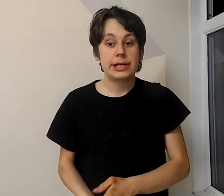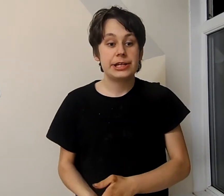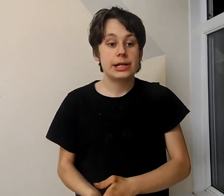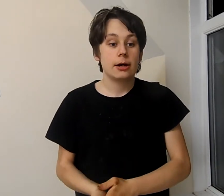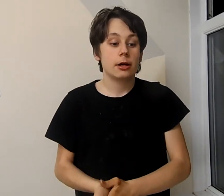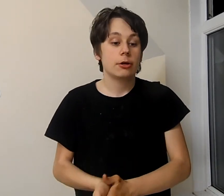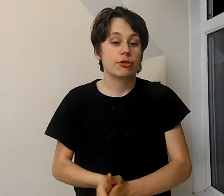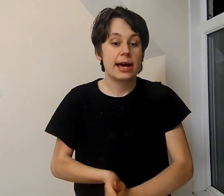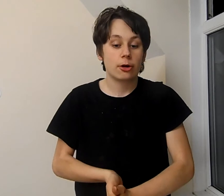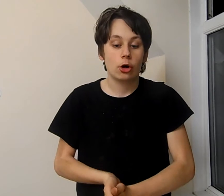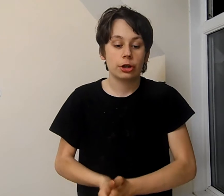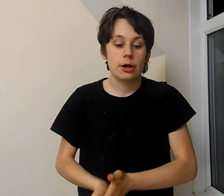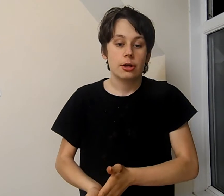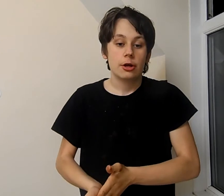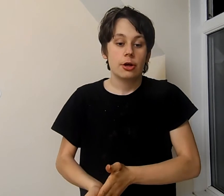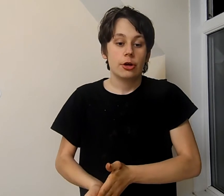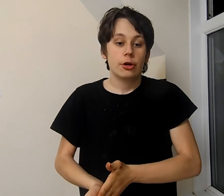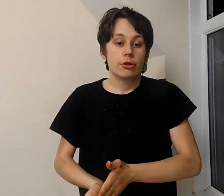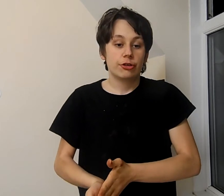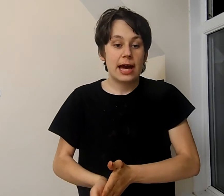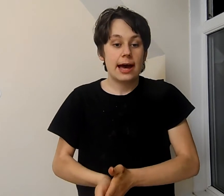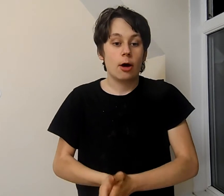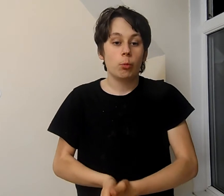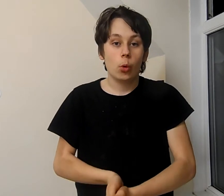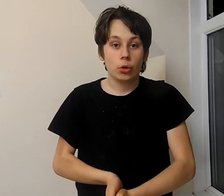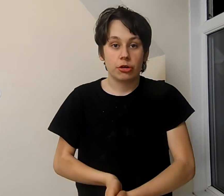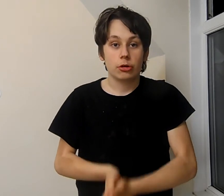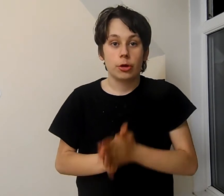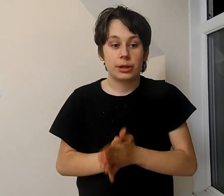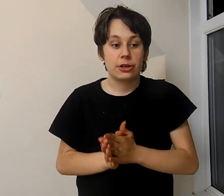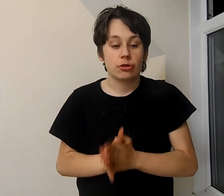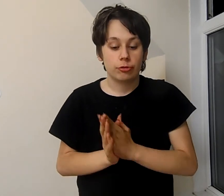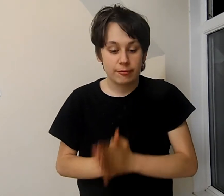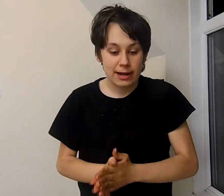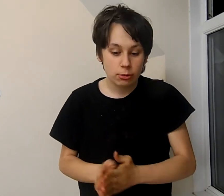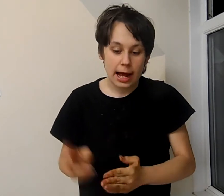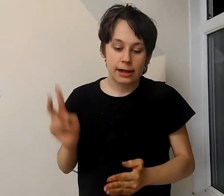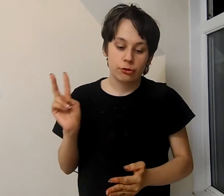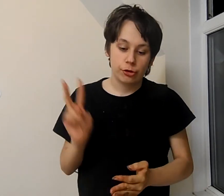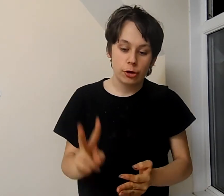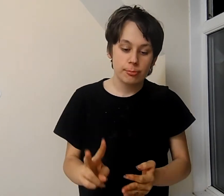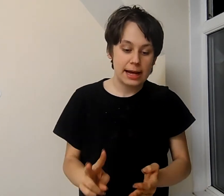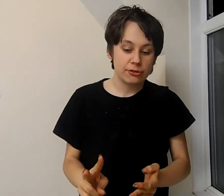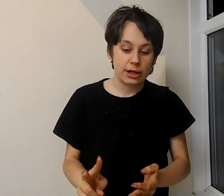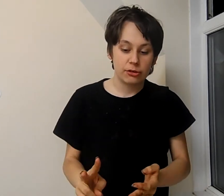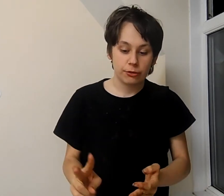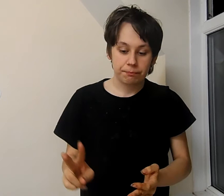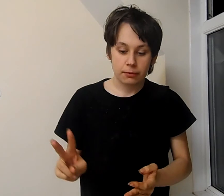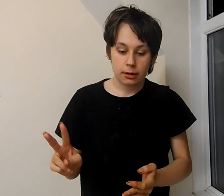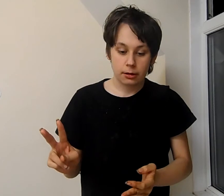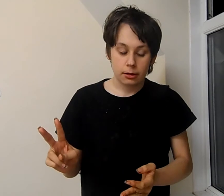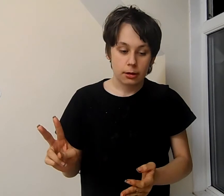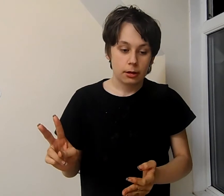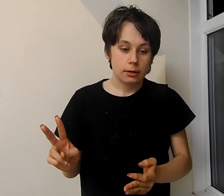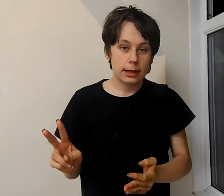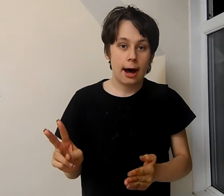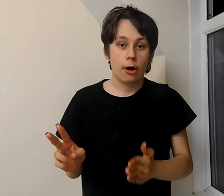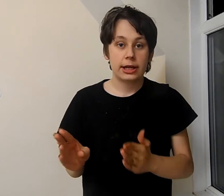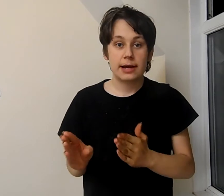the scare con scare award nominations revealed and two mazes that i